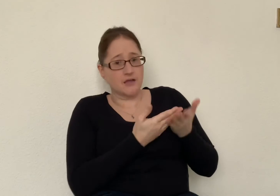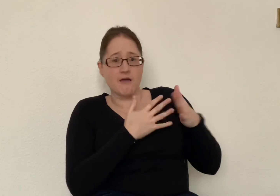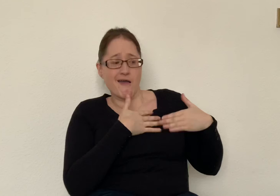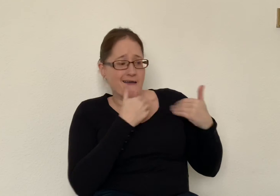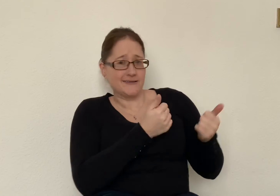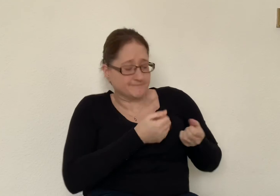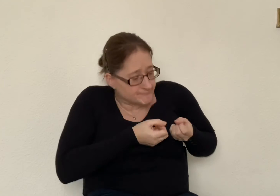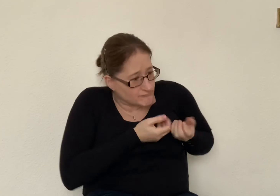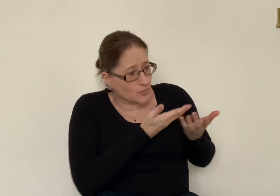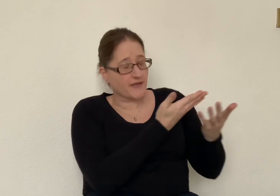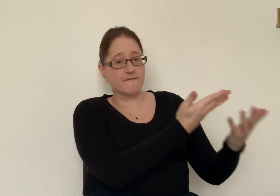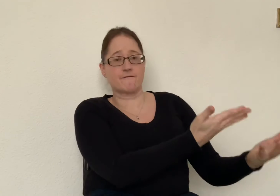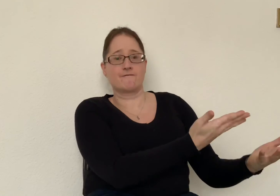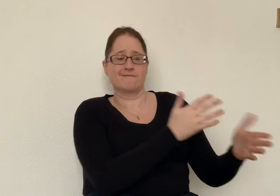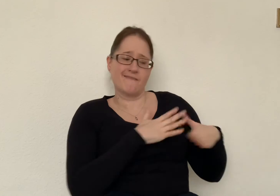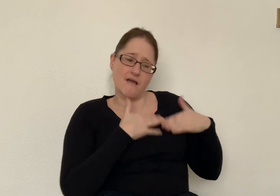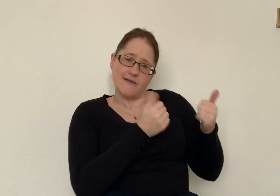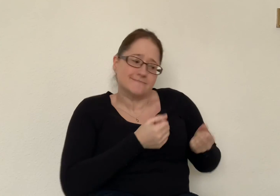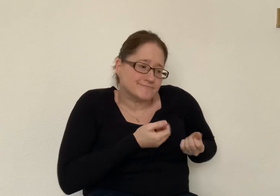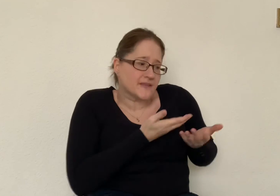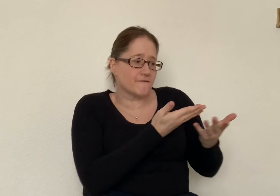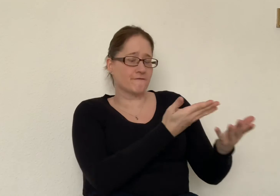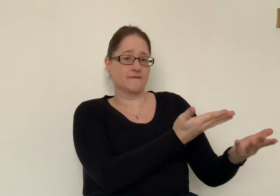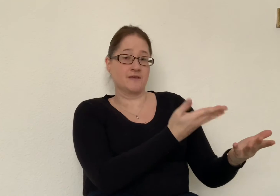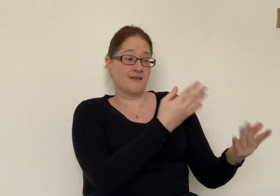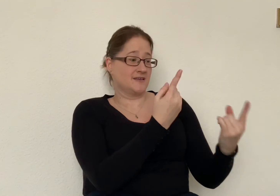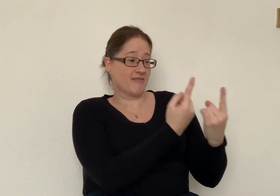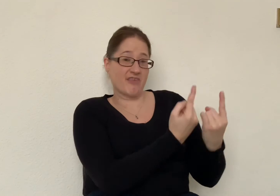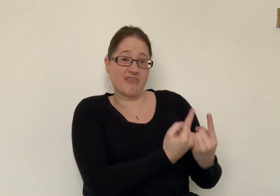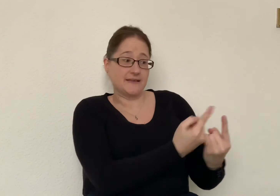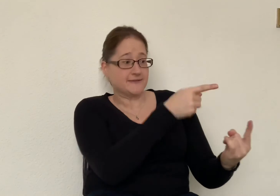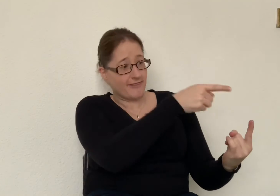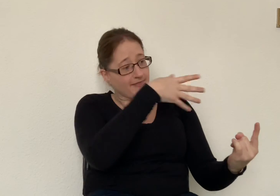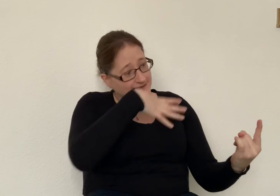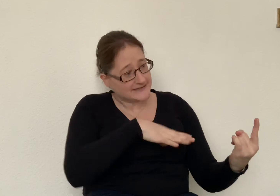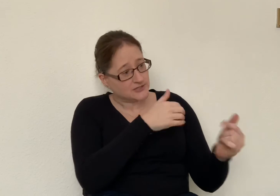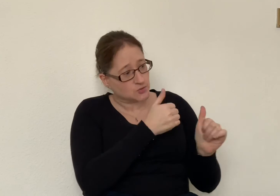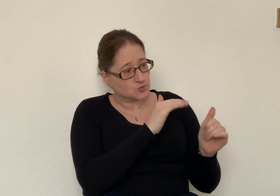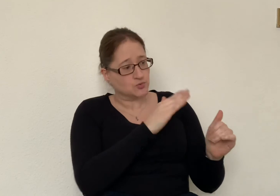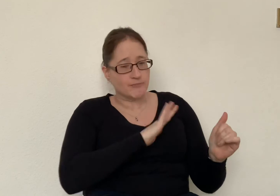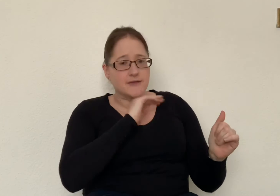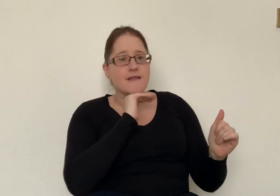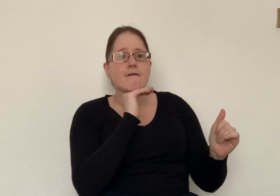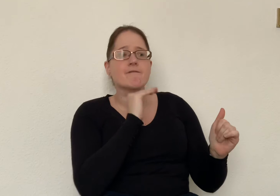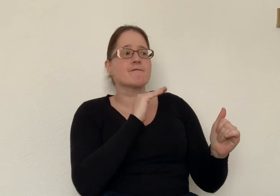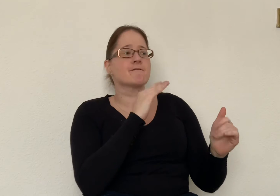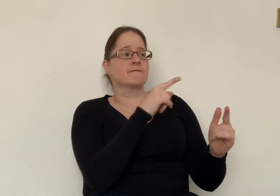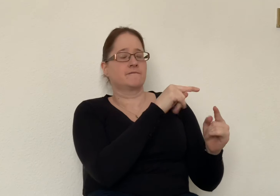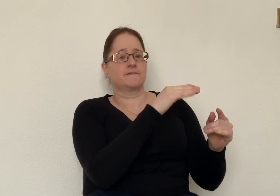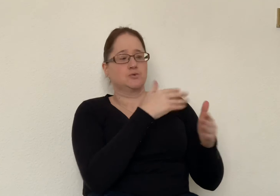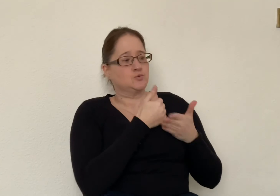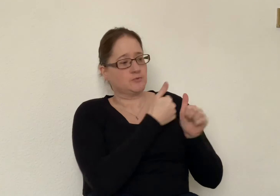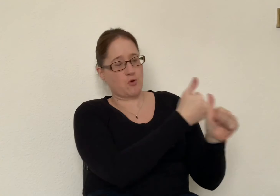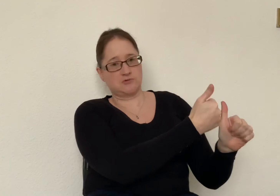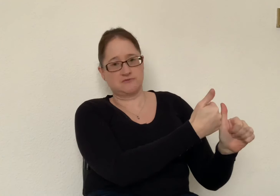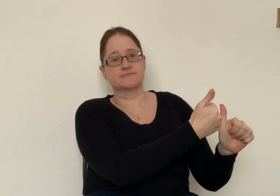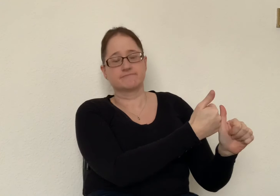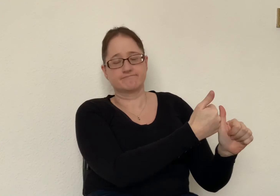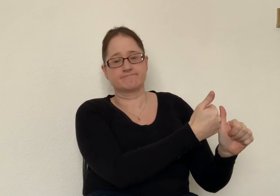and generously give what is enough to meet that person's need and in the